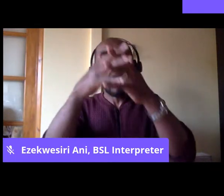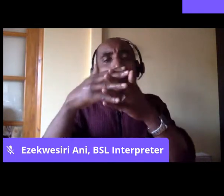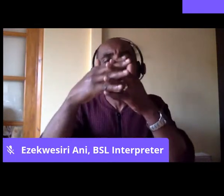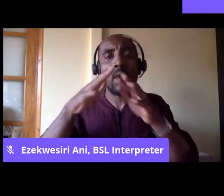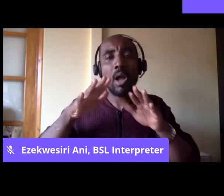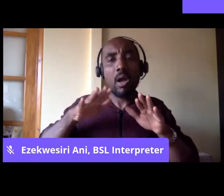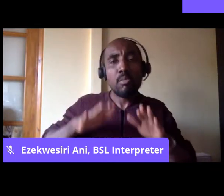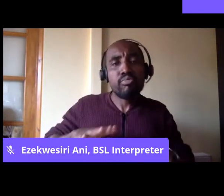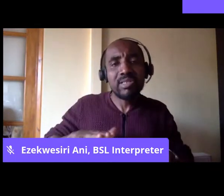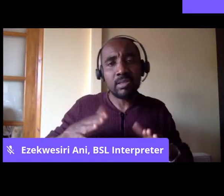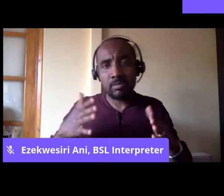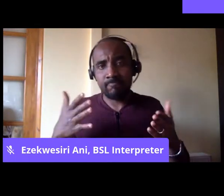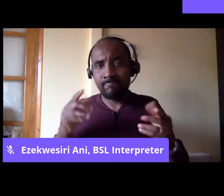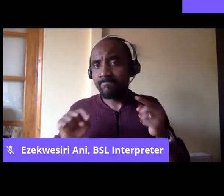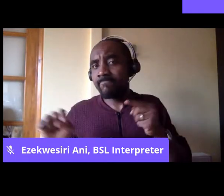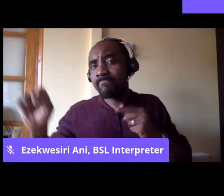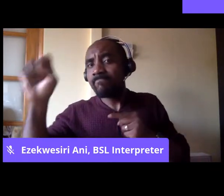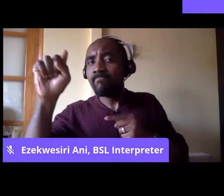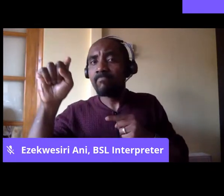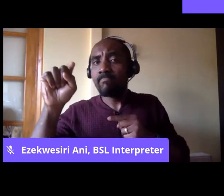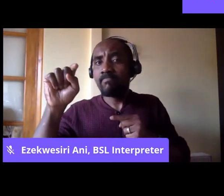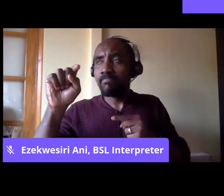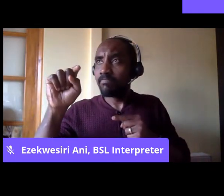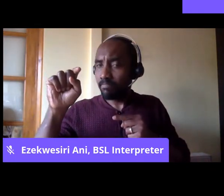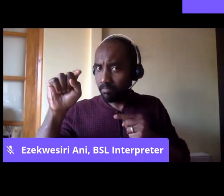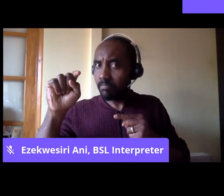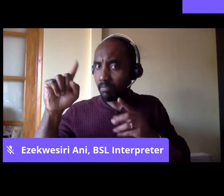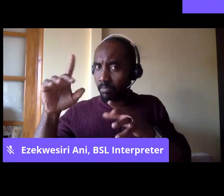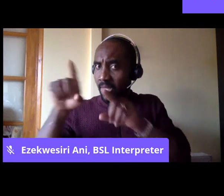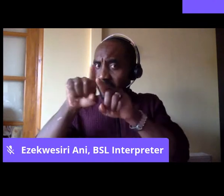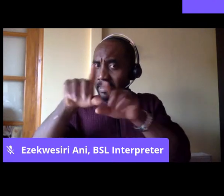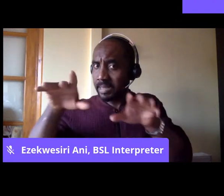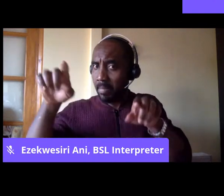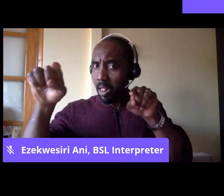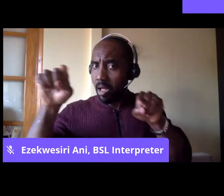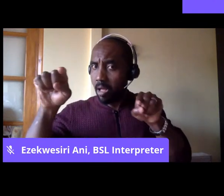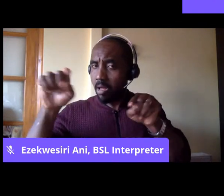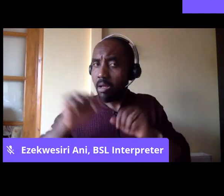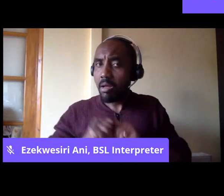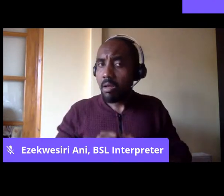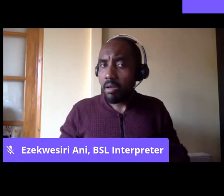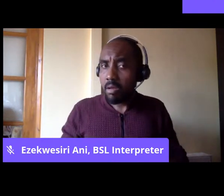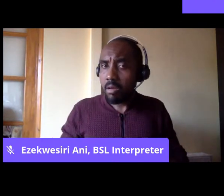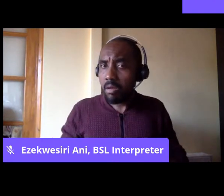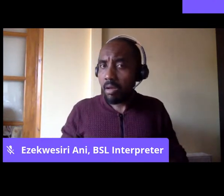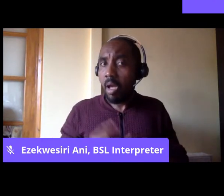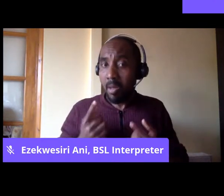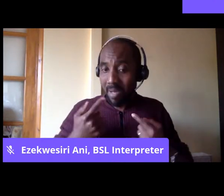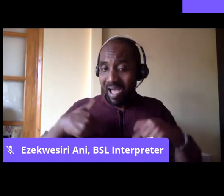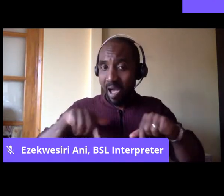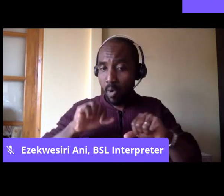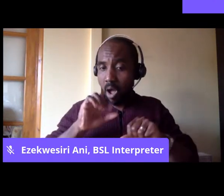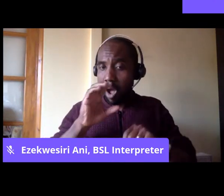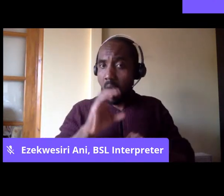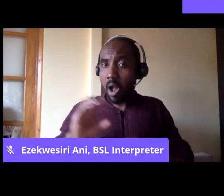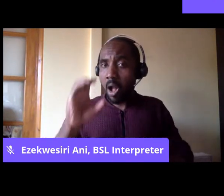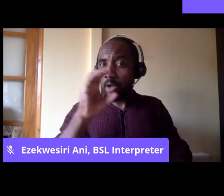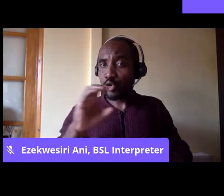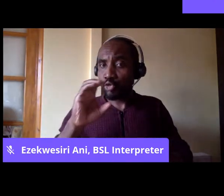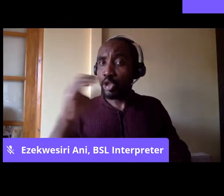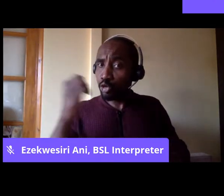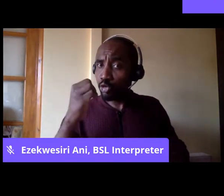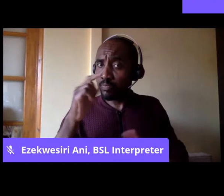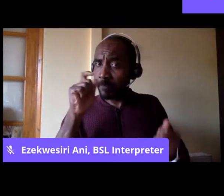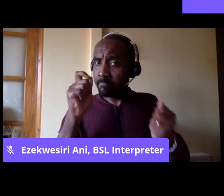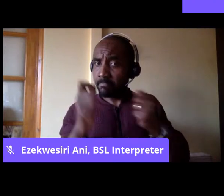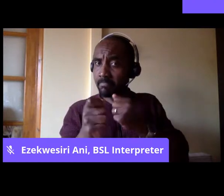or other people of color in these countries is to make our countries more inclusive. And so there was a sense